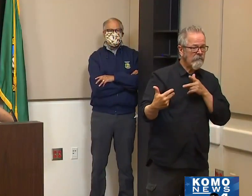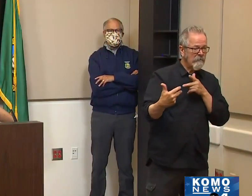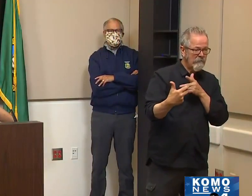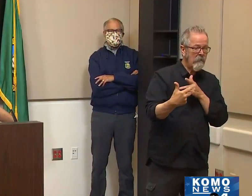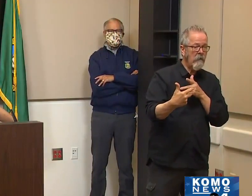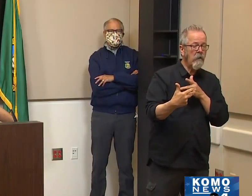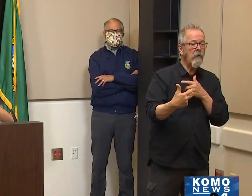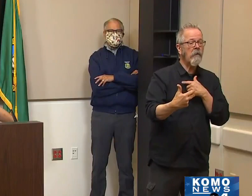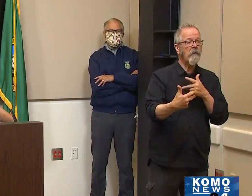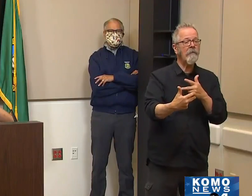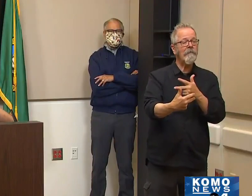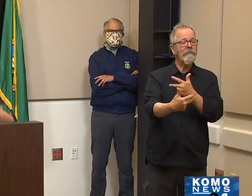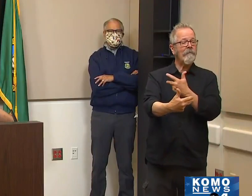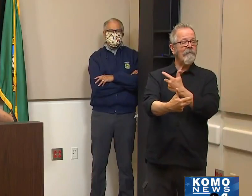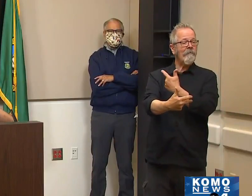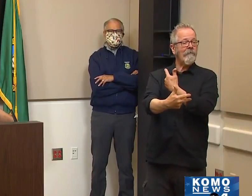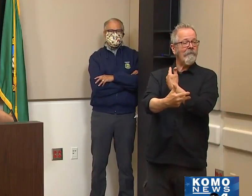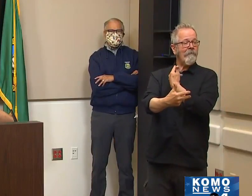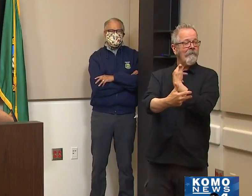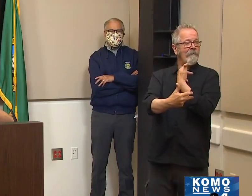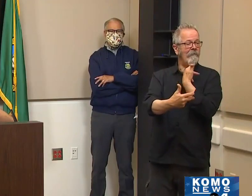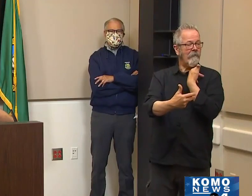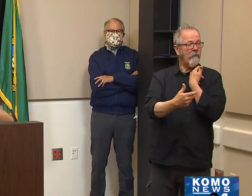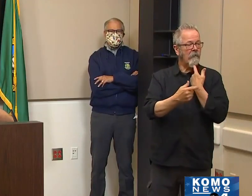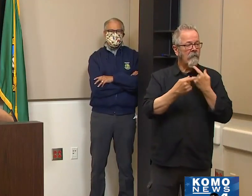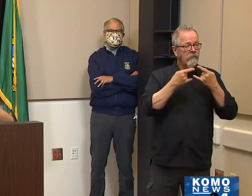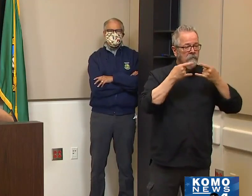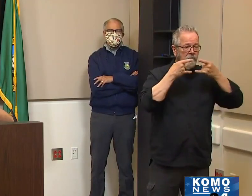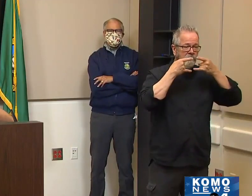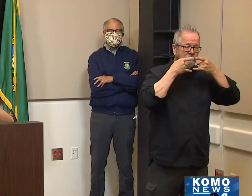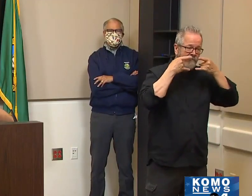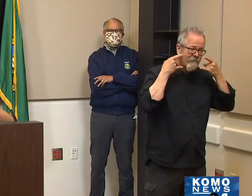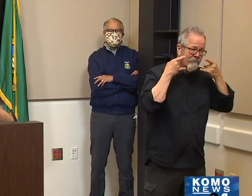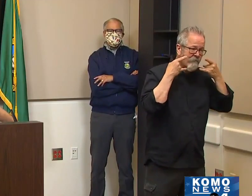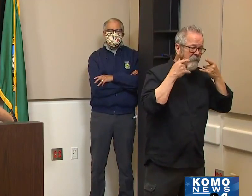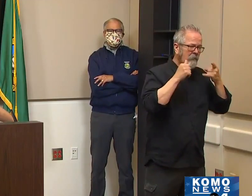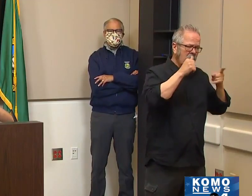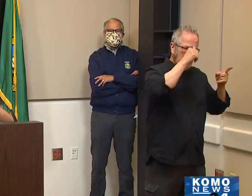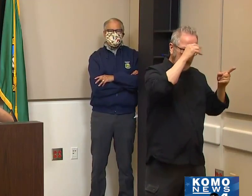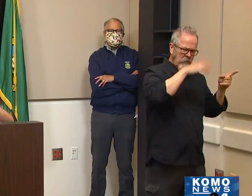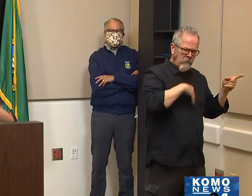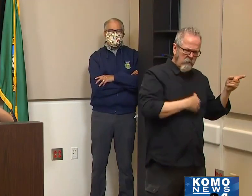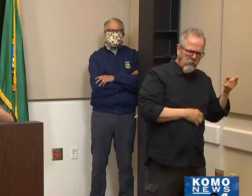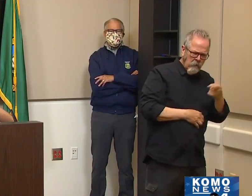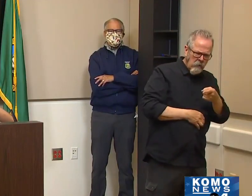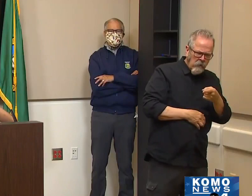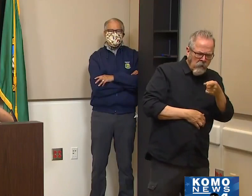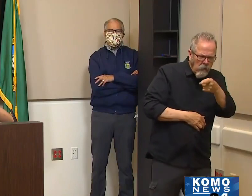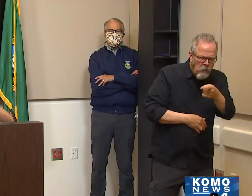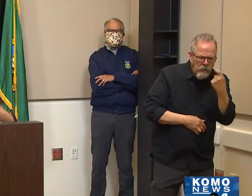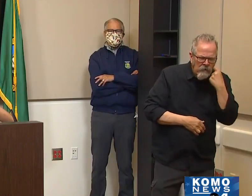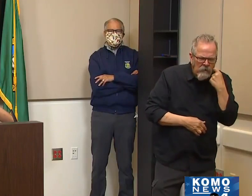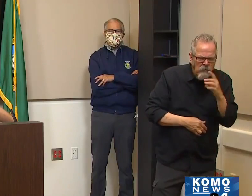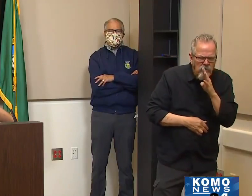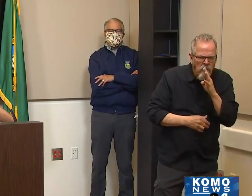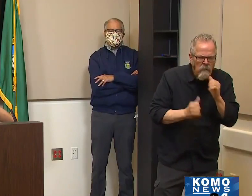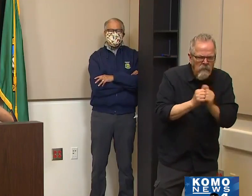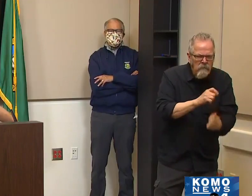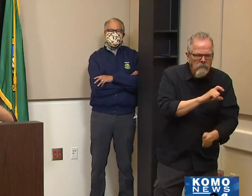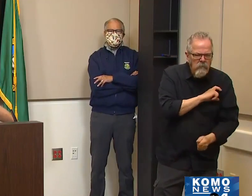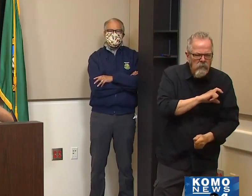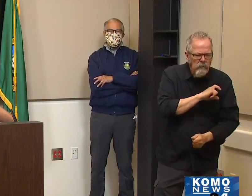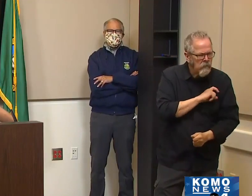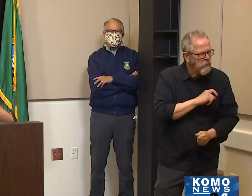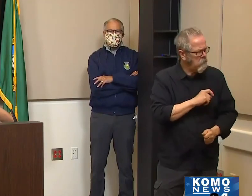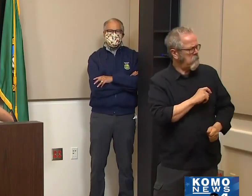mask on. A young fellow said, wait a minute, wasn't you over there talking to the police? I said, yeah, that was me. He said, F the police. Why